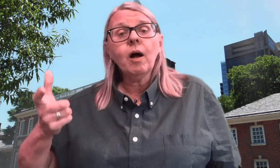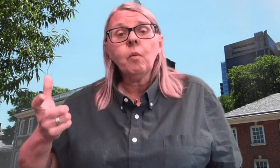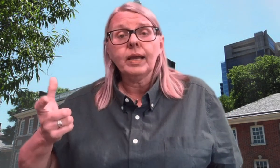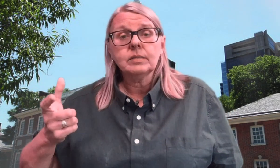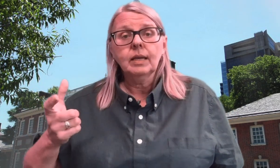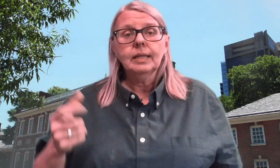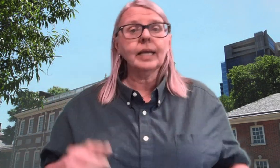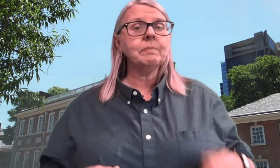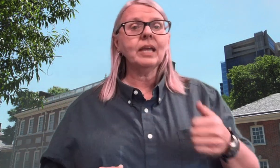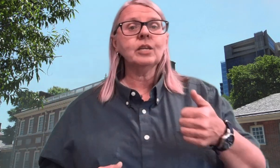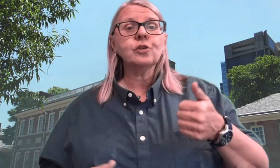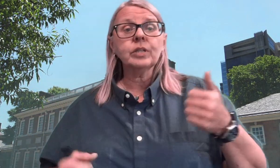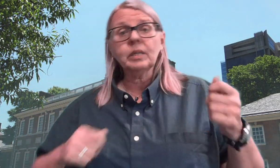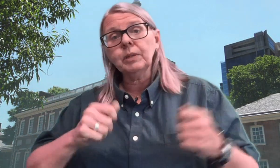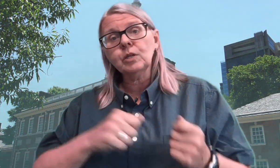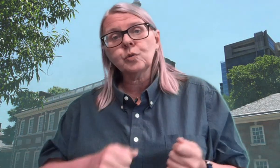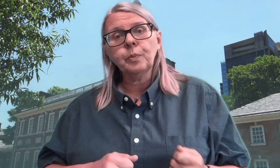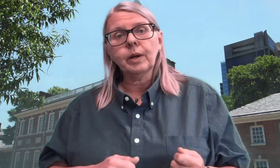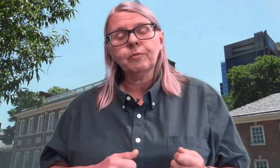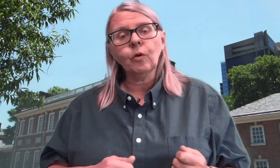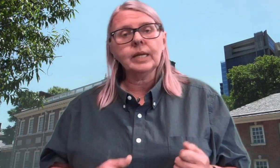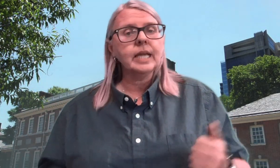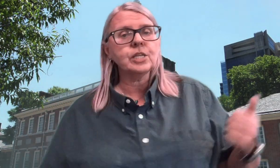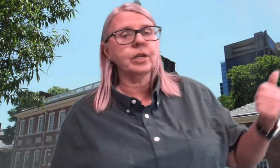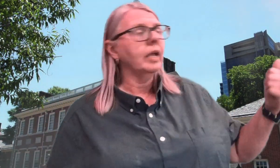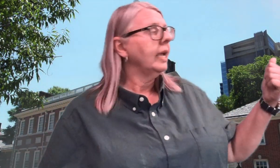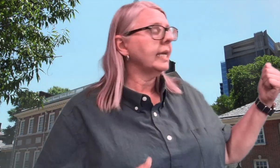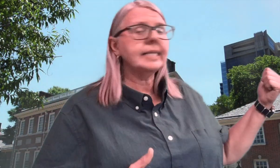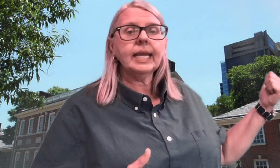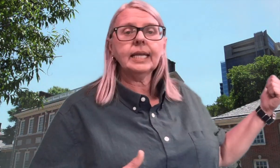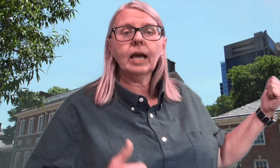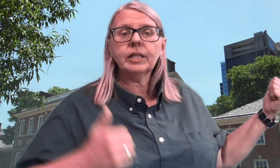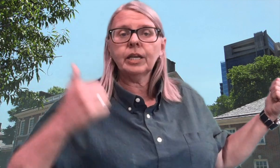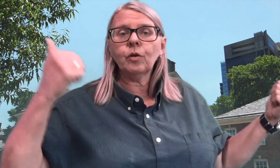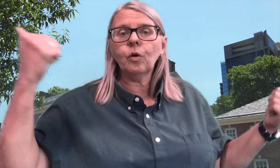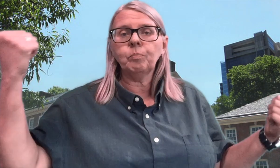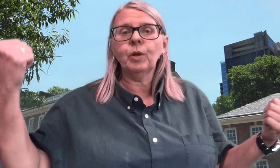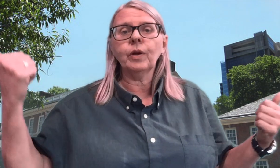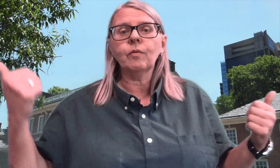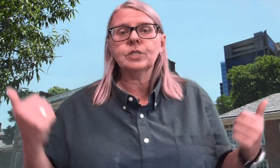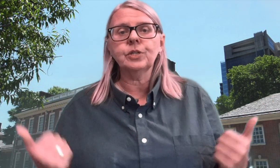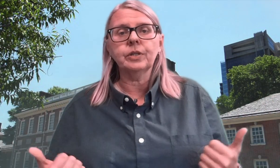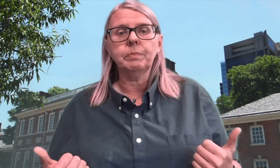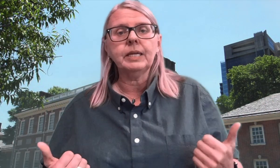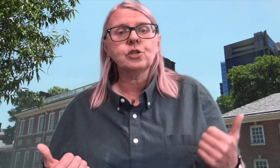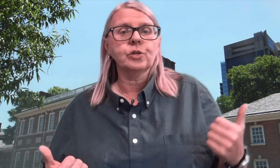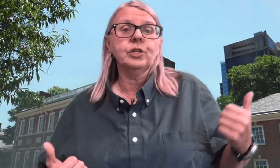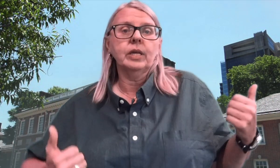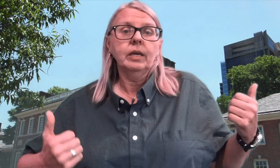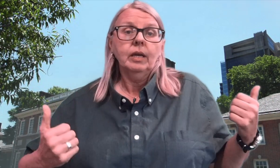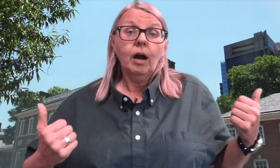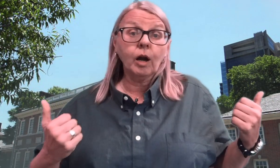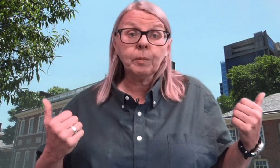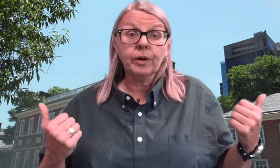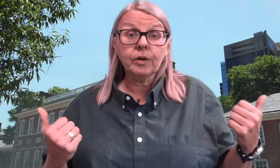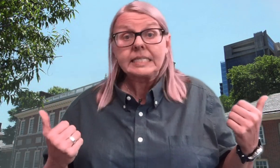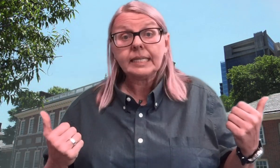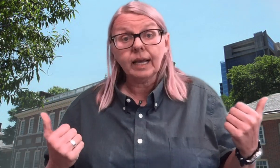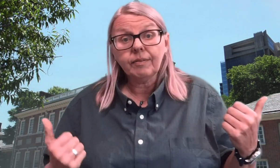ways, like making sure that the balloons we put up for orientation get taken down and they don't go blowing over to the beach or to the harbor and hurt sea life.